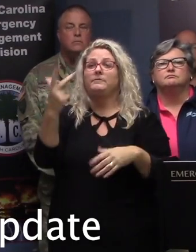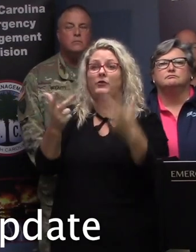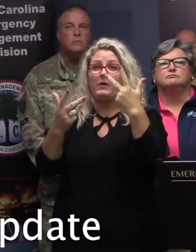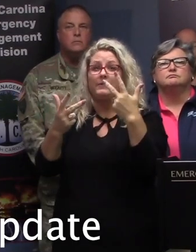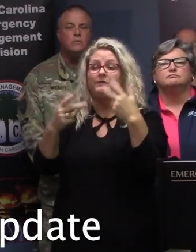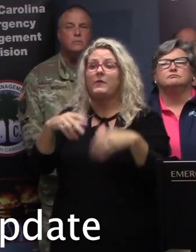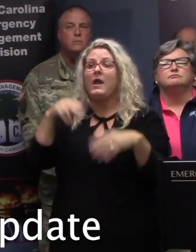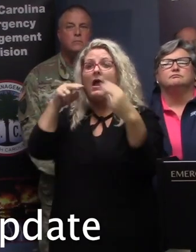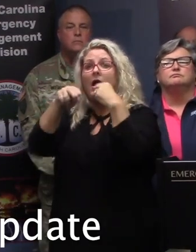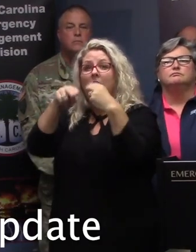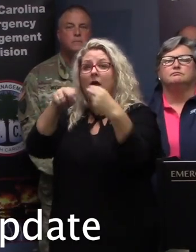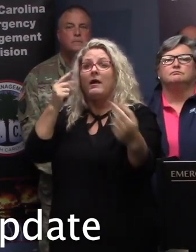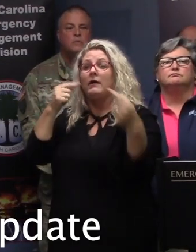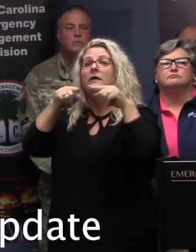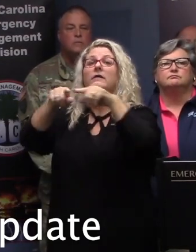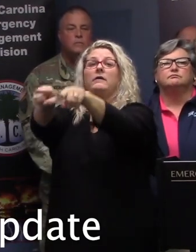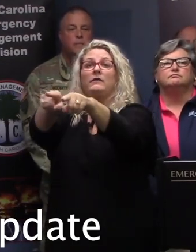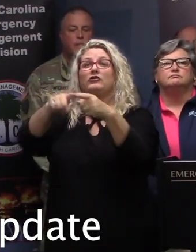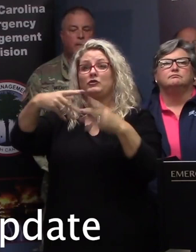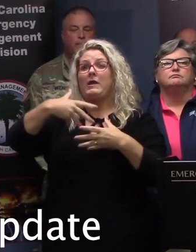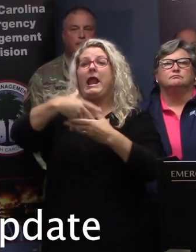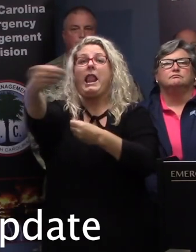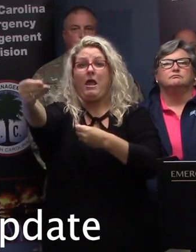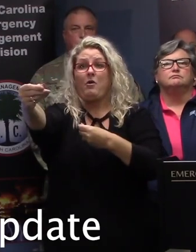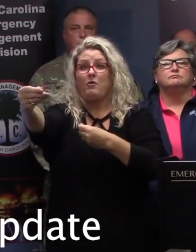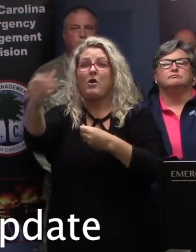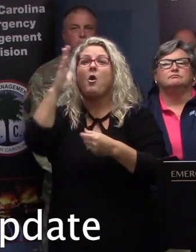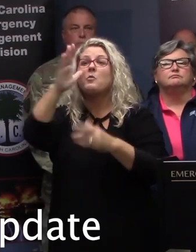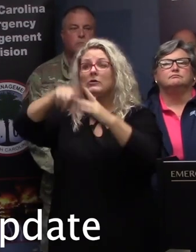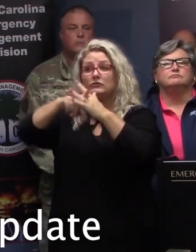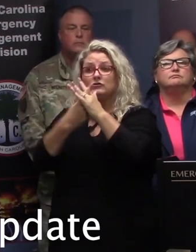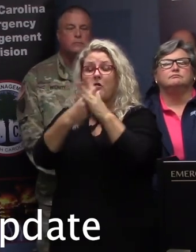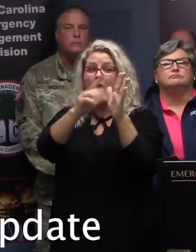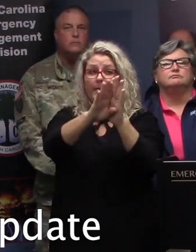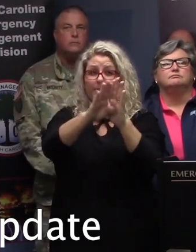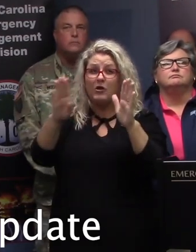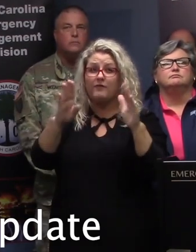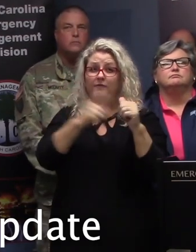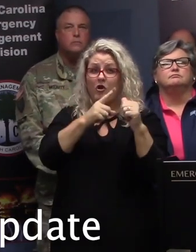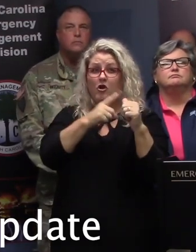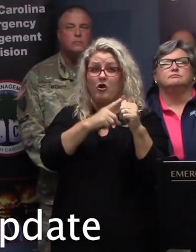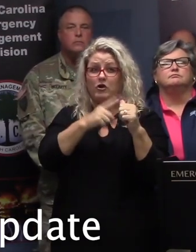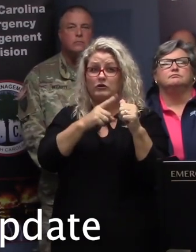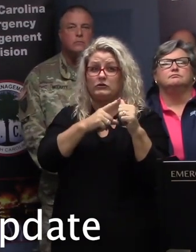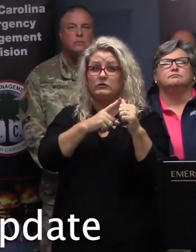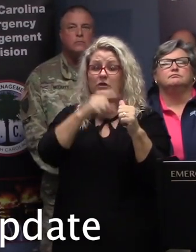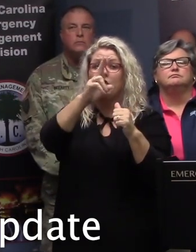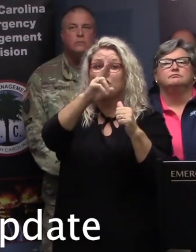Lane reversals. Evacuation lane reversals will begin in Beaufort County on U.S. Highway